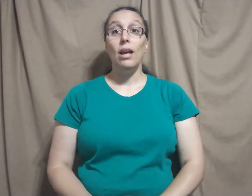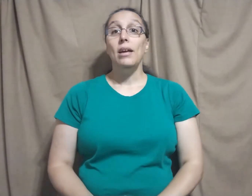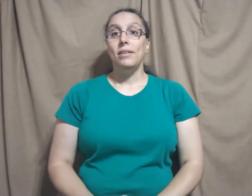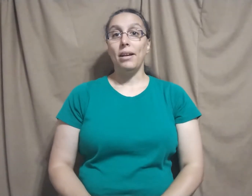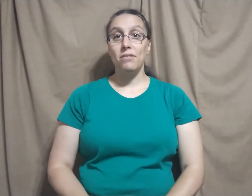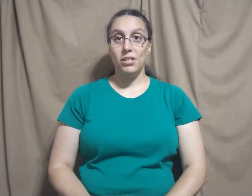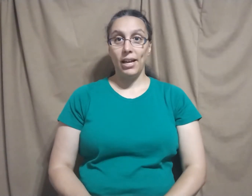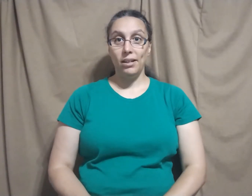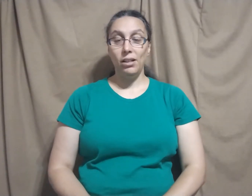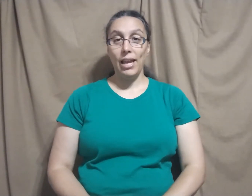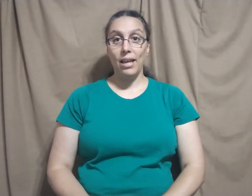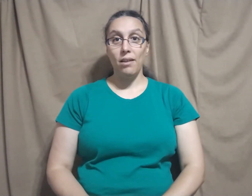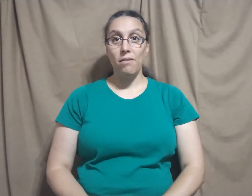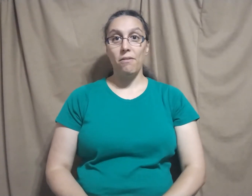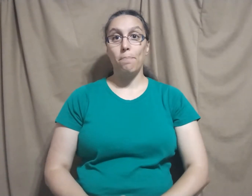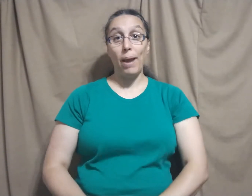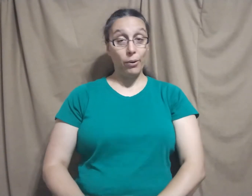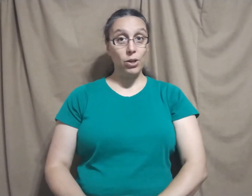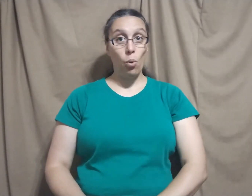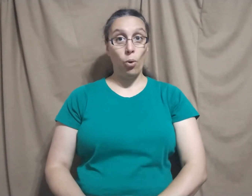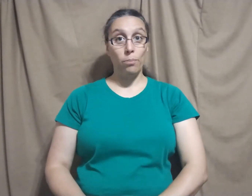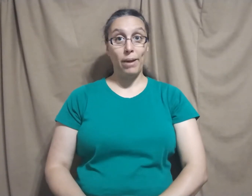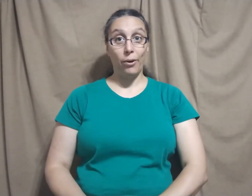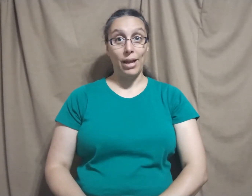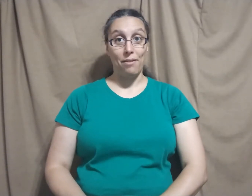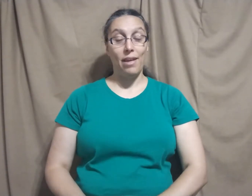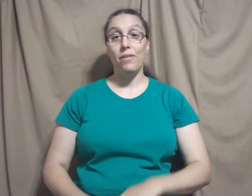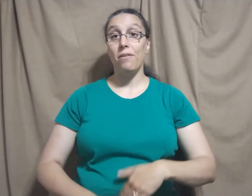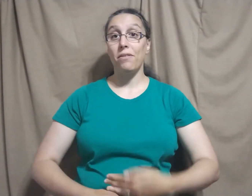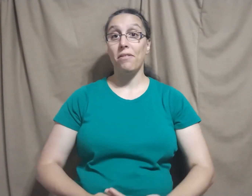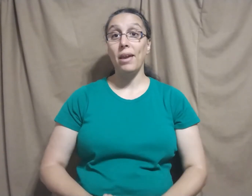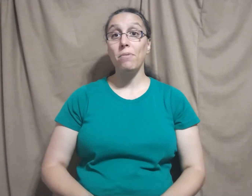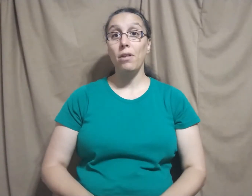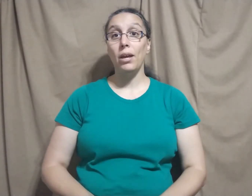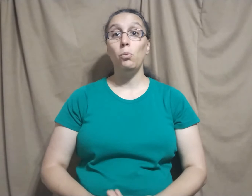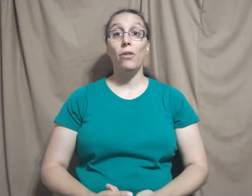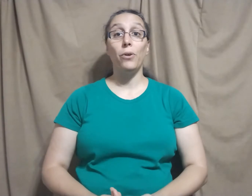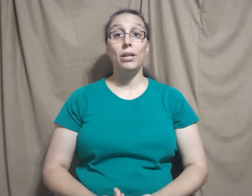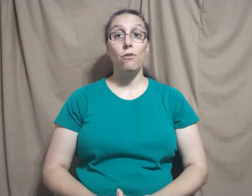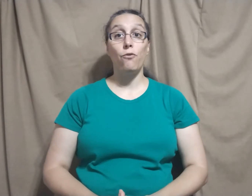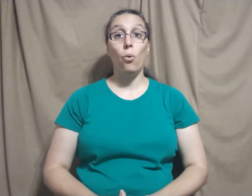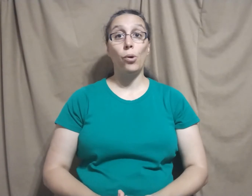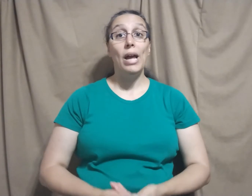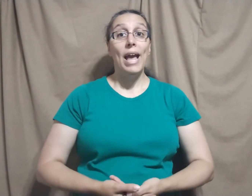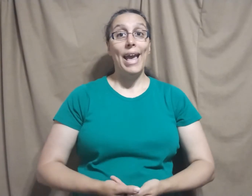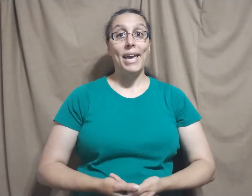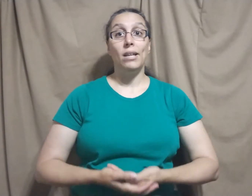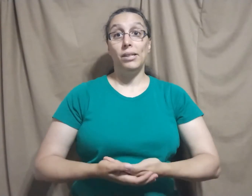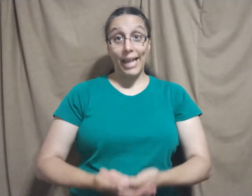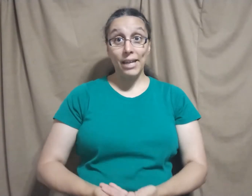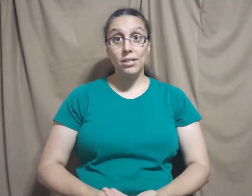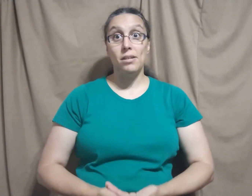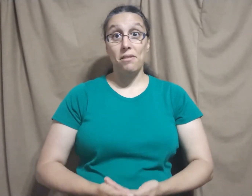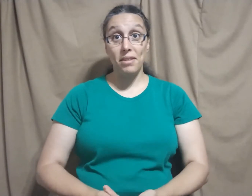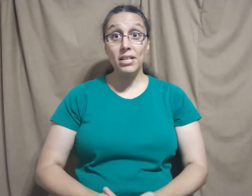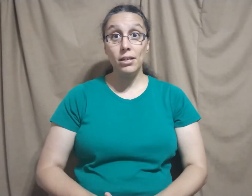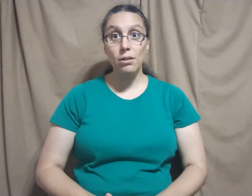Next title is Baron or Baroness, and this is the same sign whether it is for a landed-seated